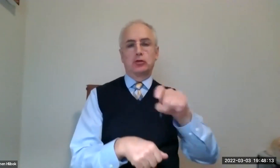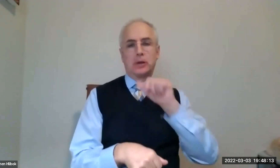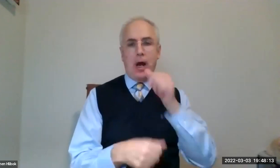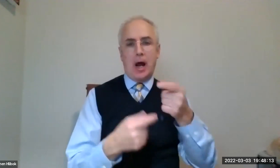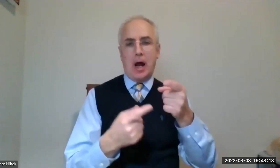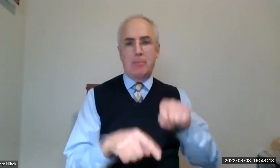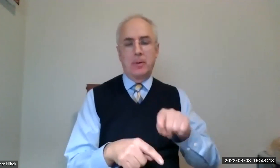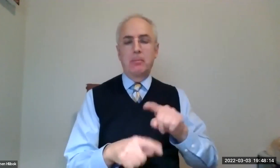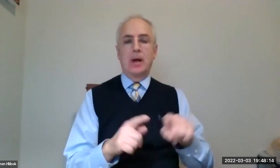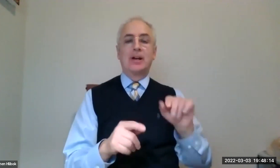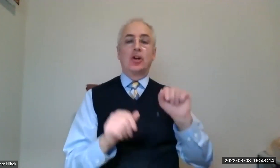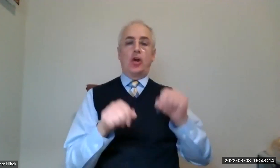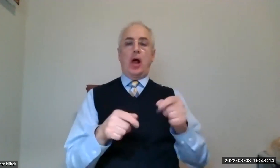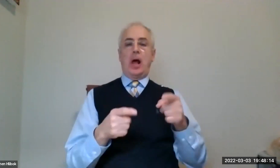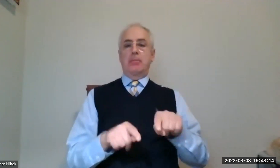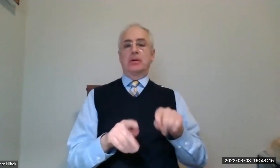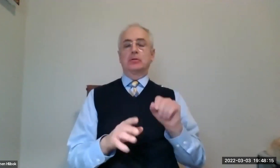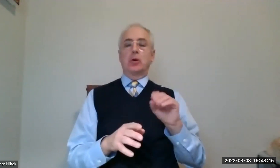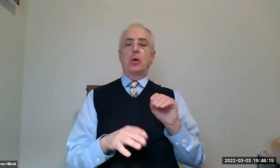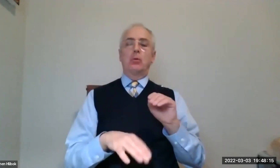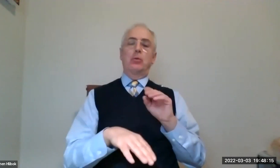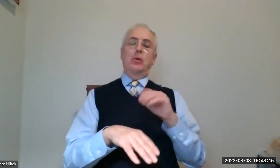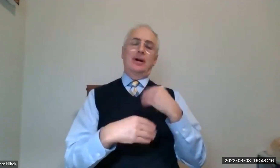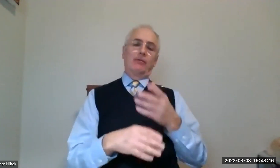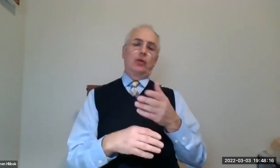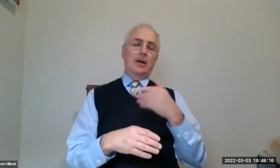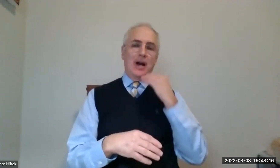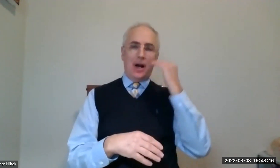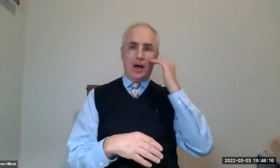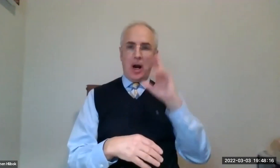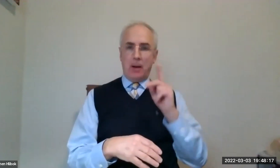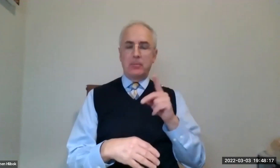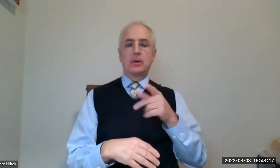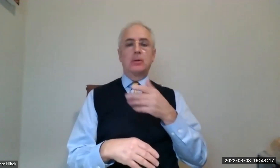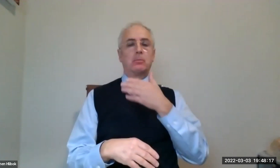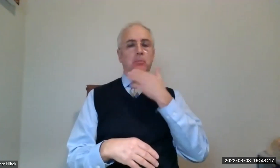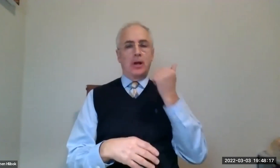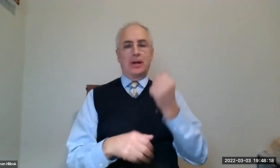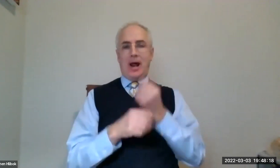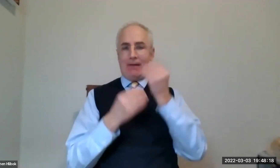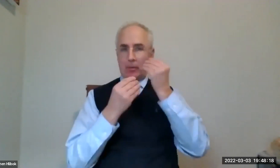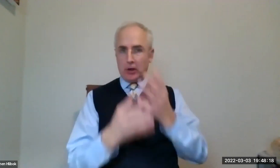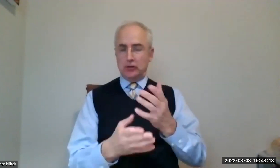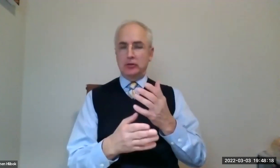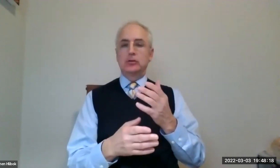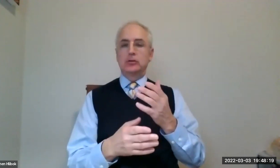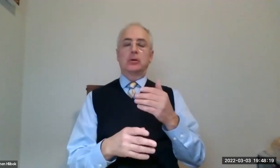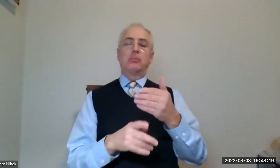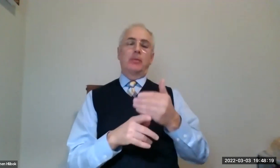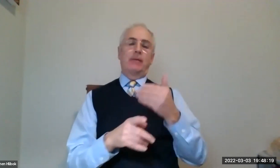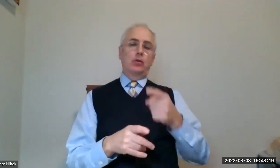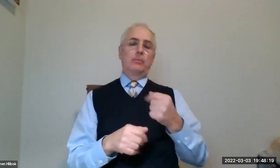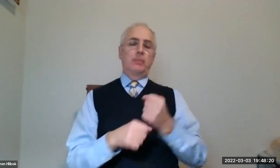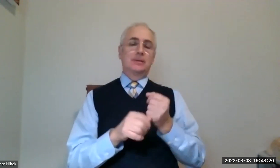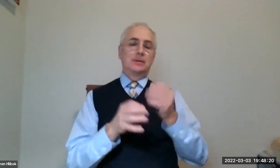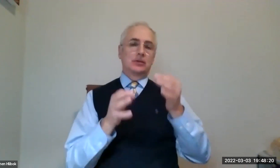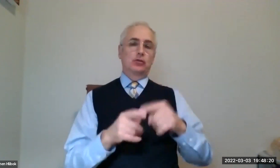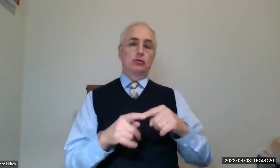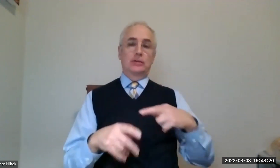as well. So it could happen. It's not as common, but I want to make sure that you get accurate